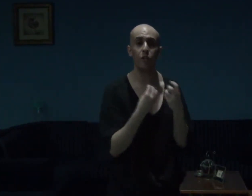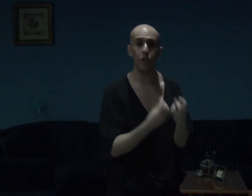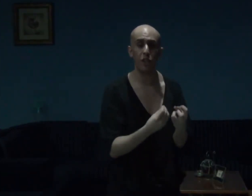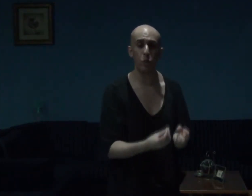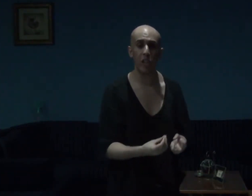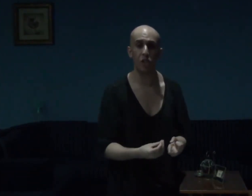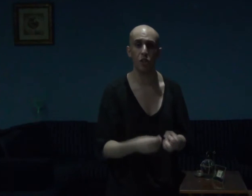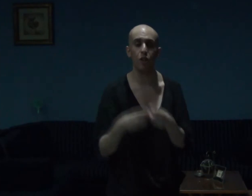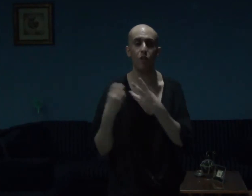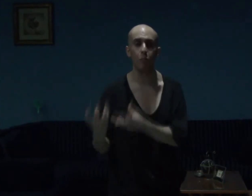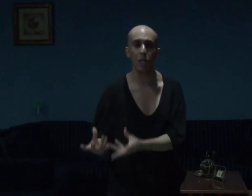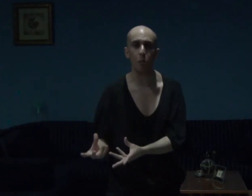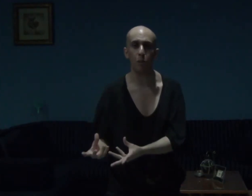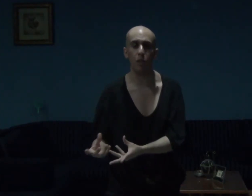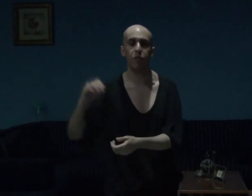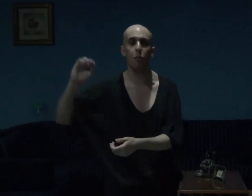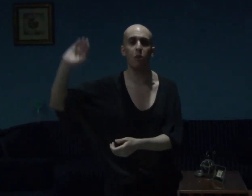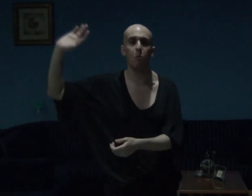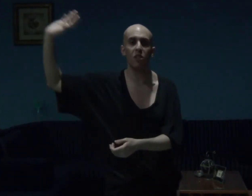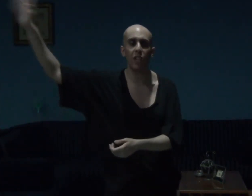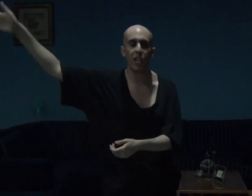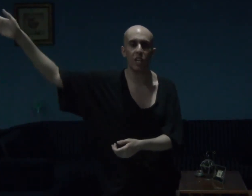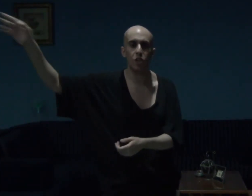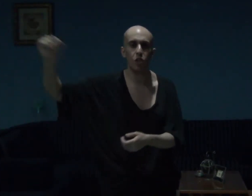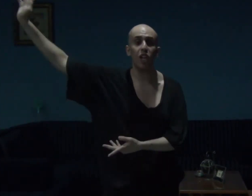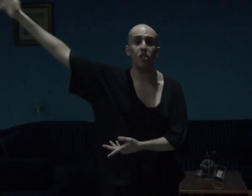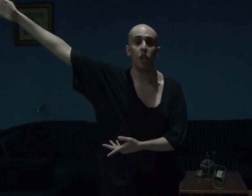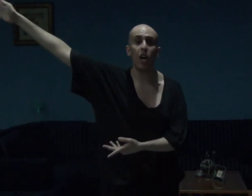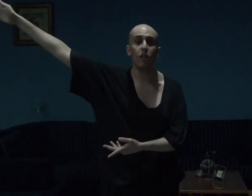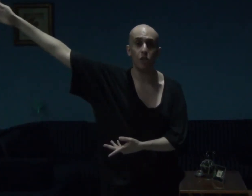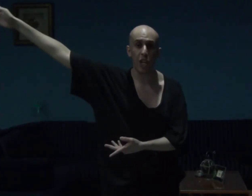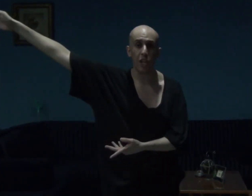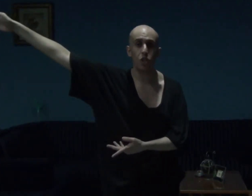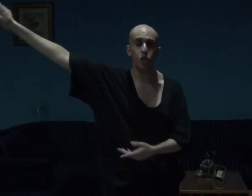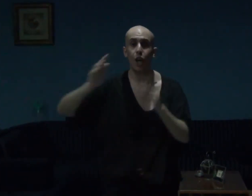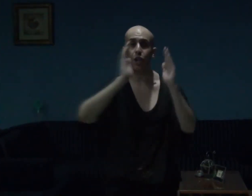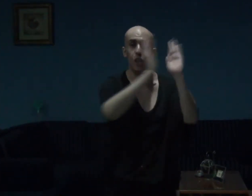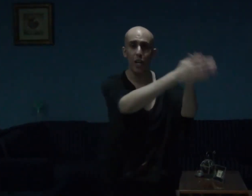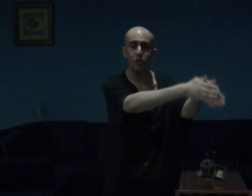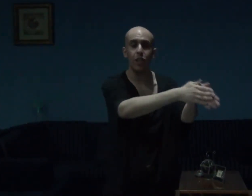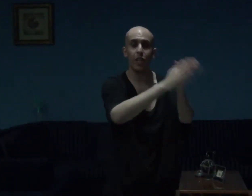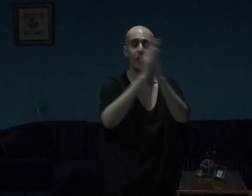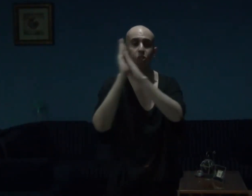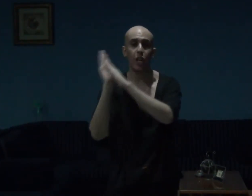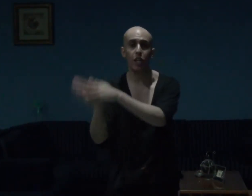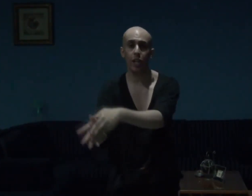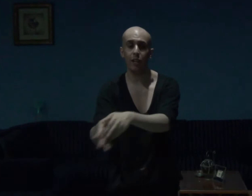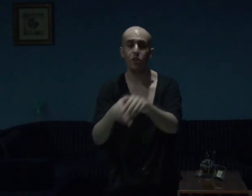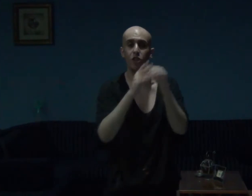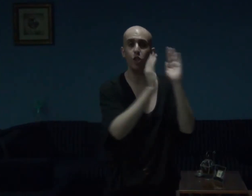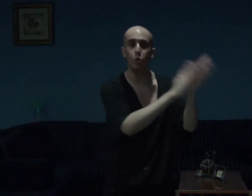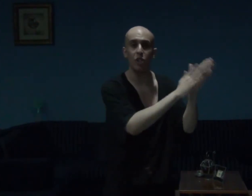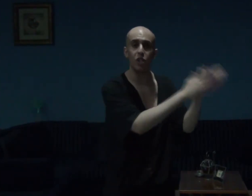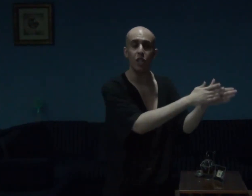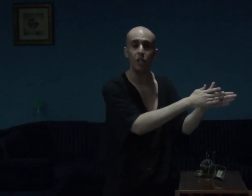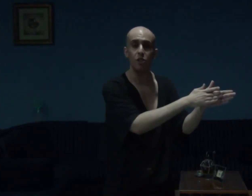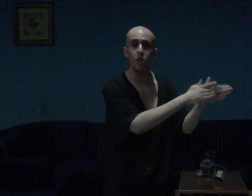confederation of people, from the middle age, and the iron age, and that guys and gals, is what she is,